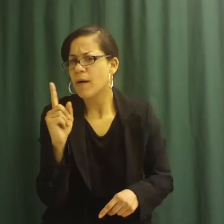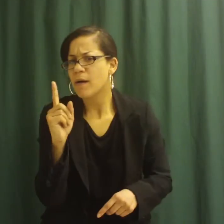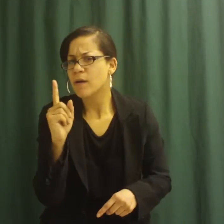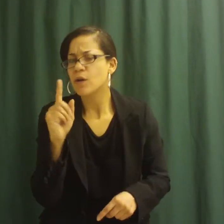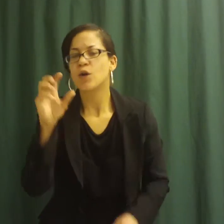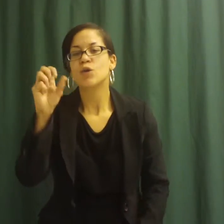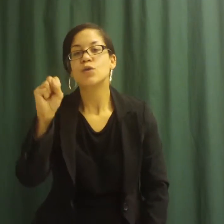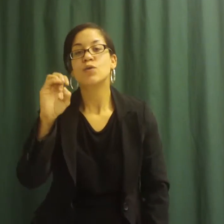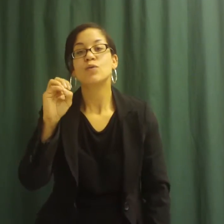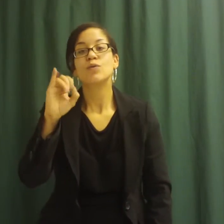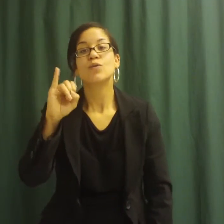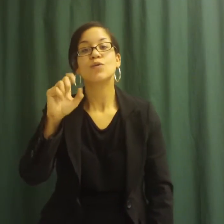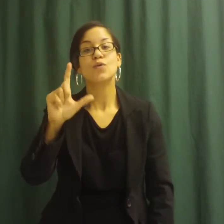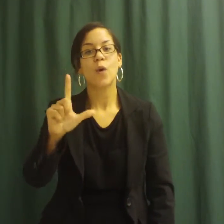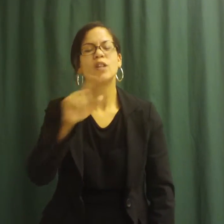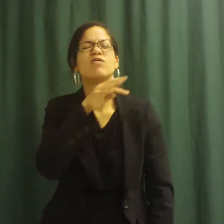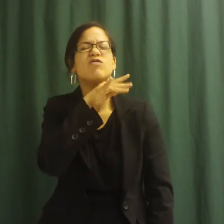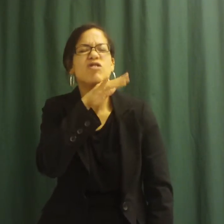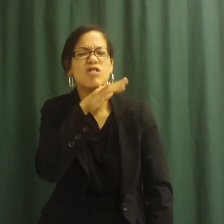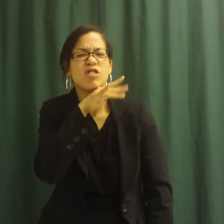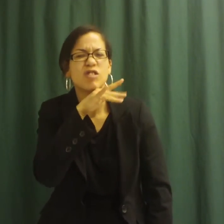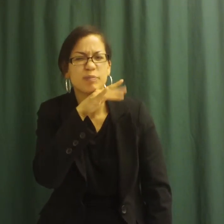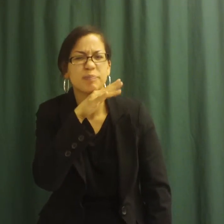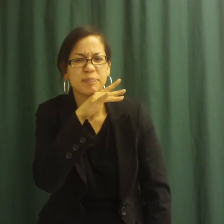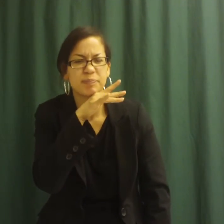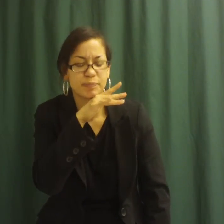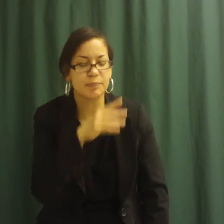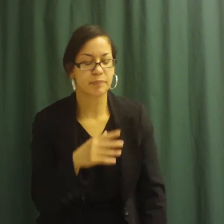crumbly soil with a little heat and sand.